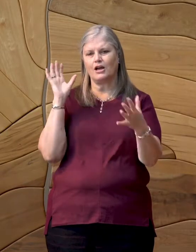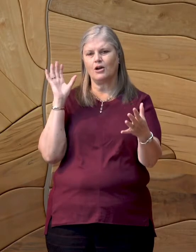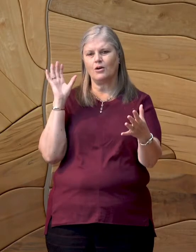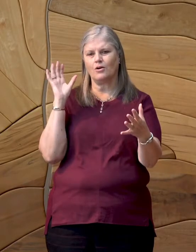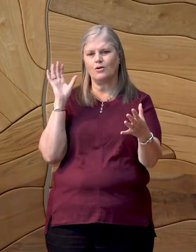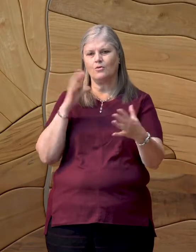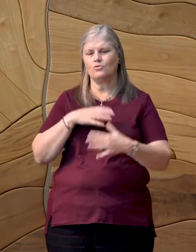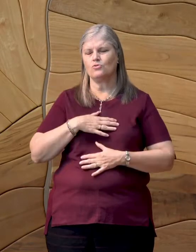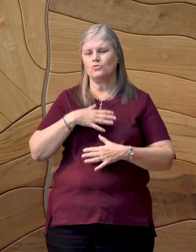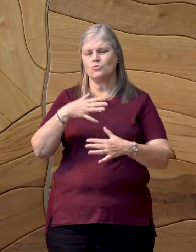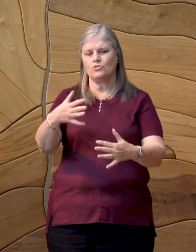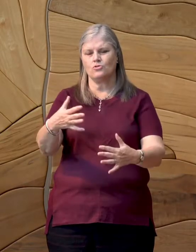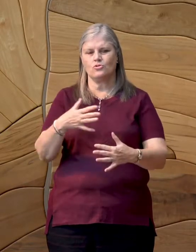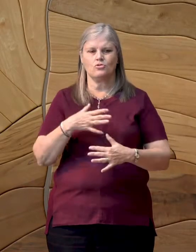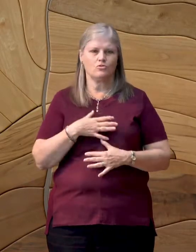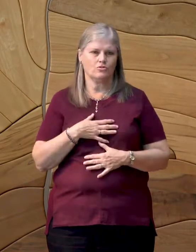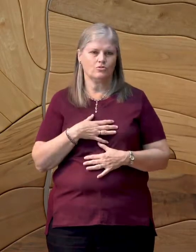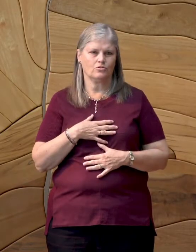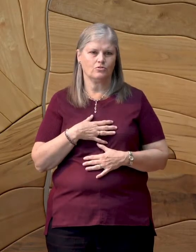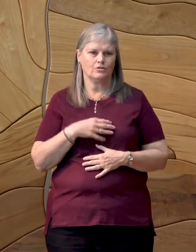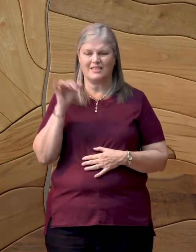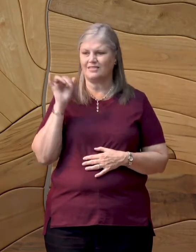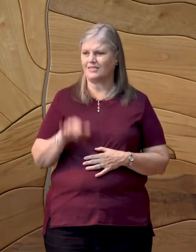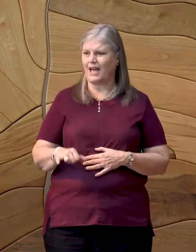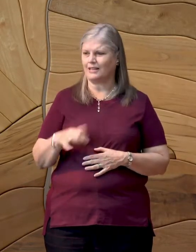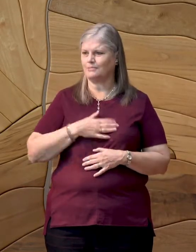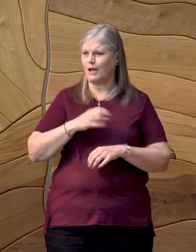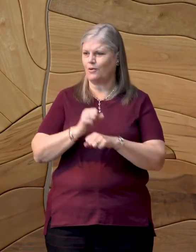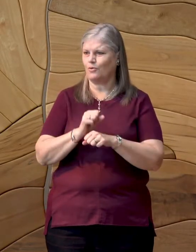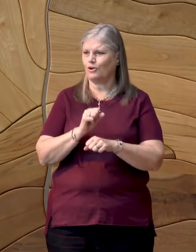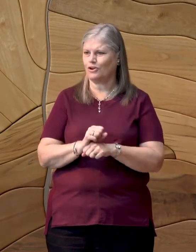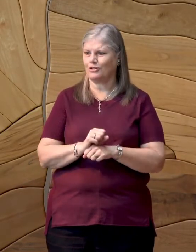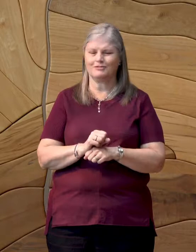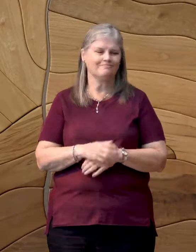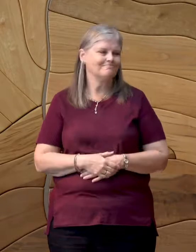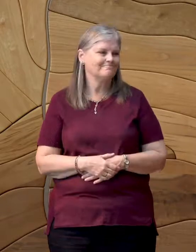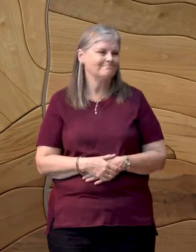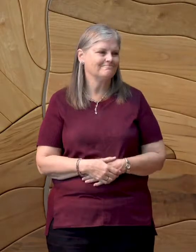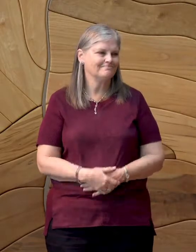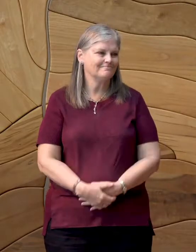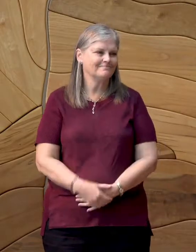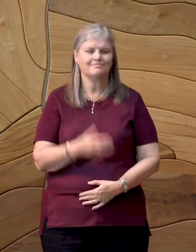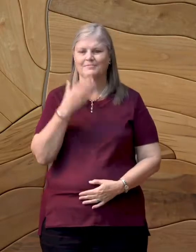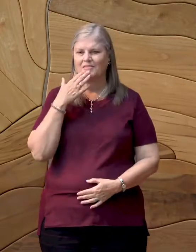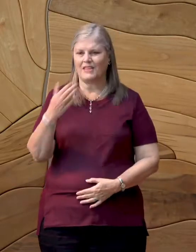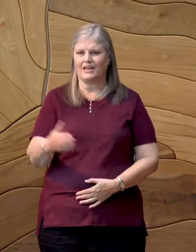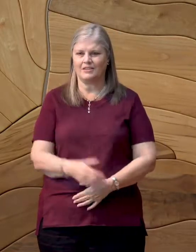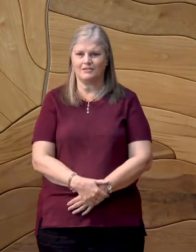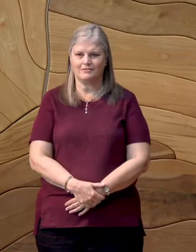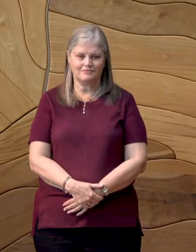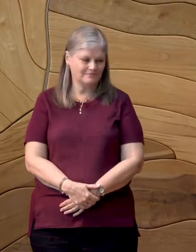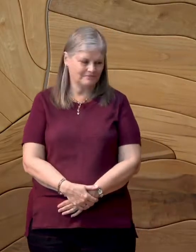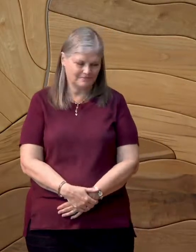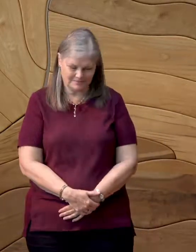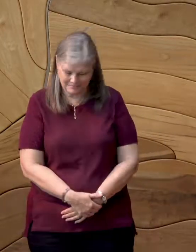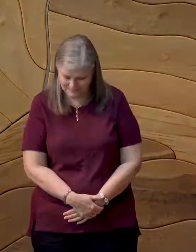long breath. This is the work I was born for. Thank you very much.